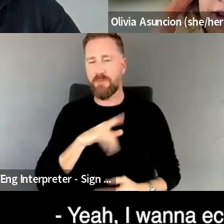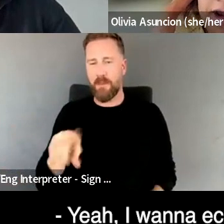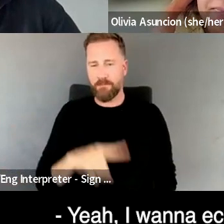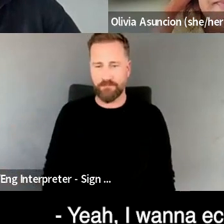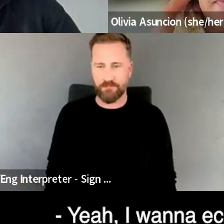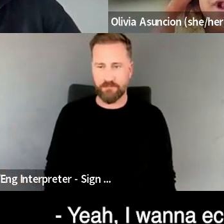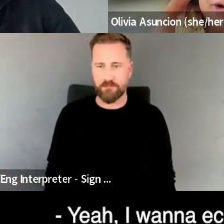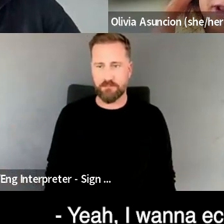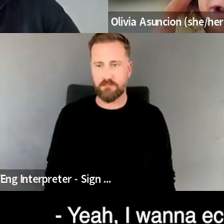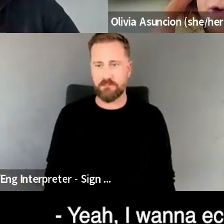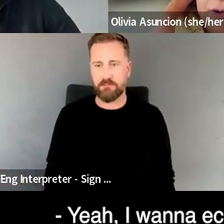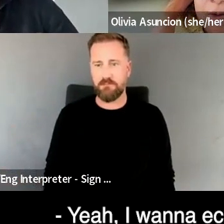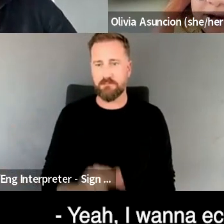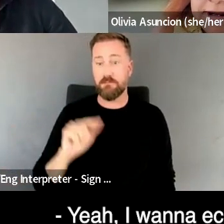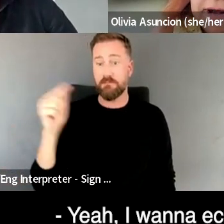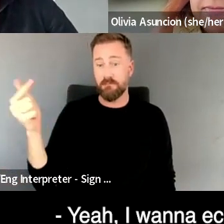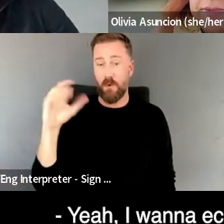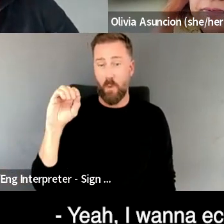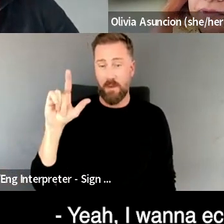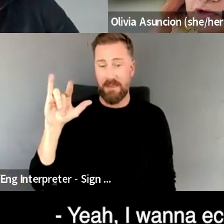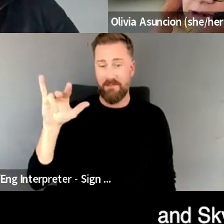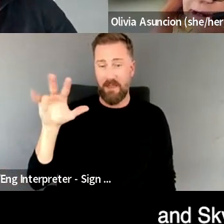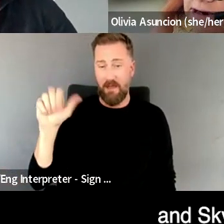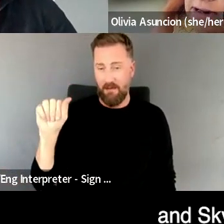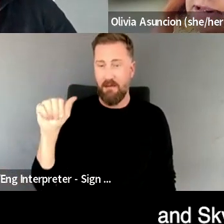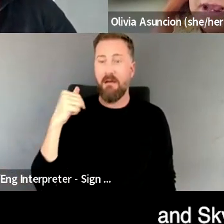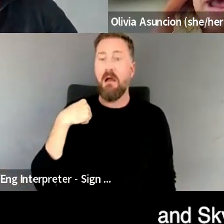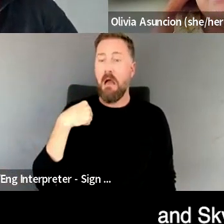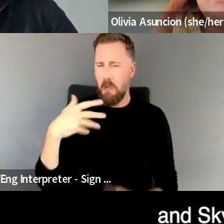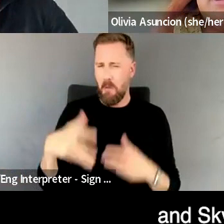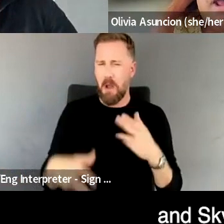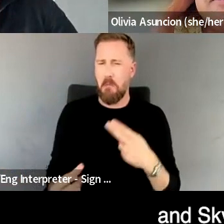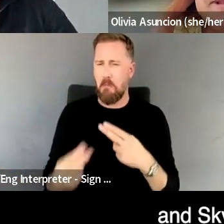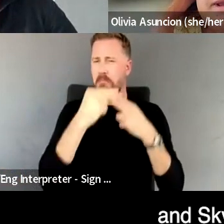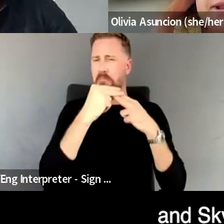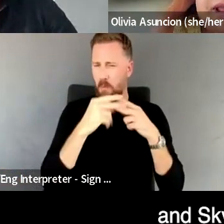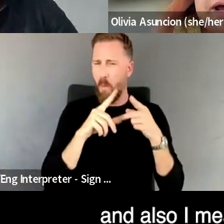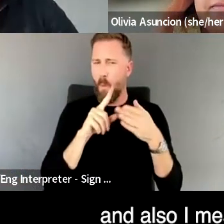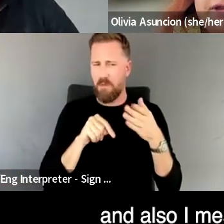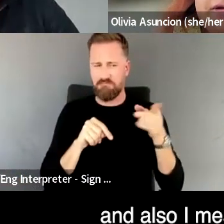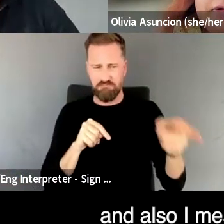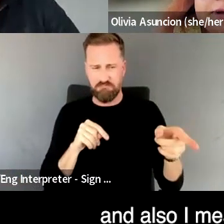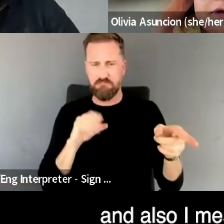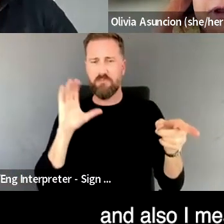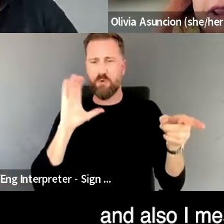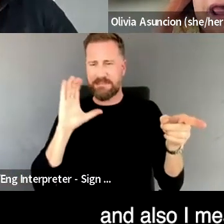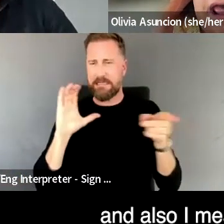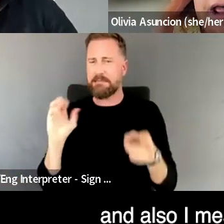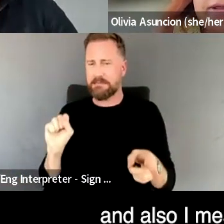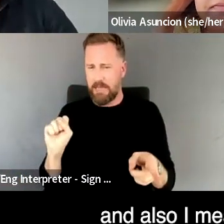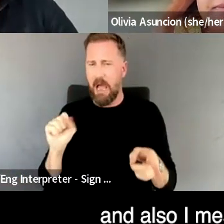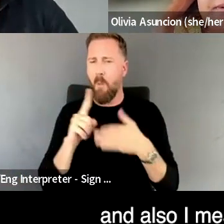Yeah. I want to echo what, um, both Christina and Skye have said. Um, and also,